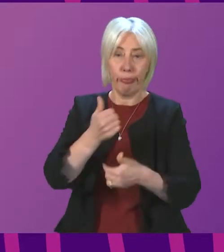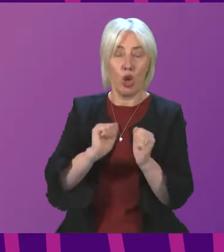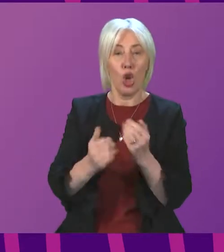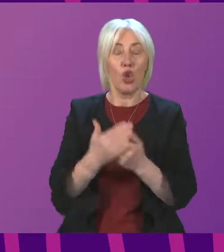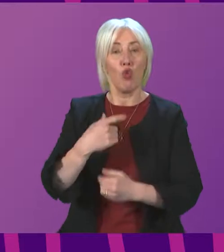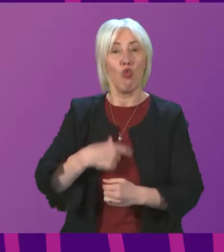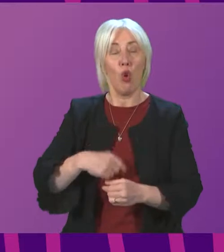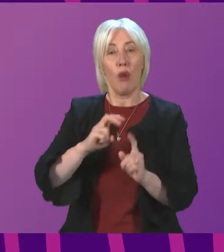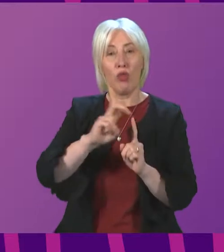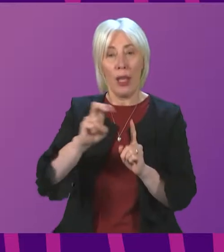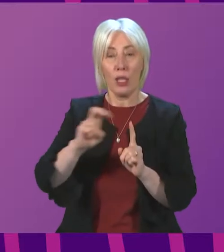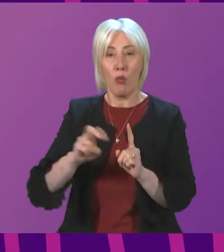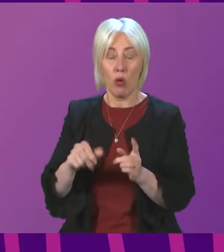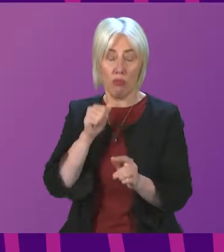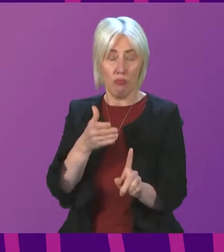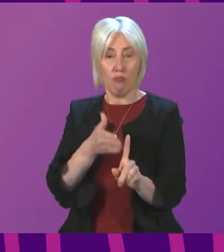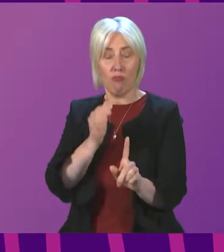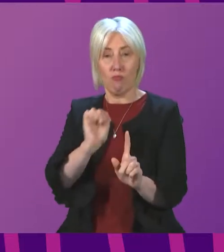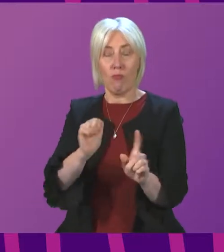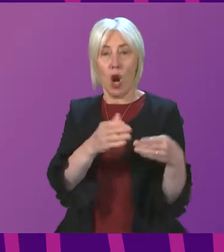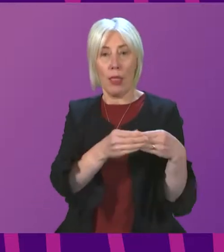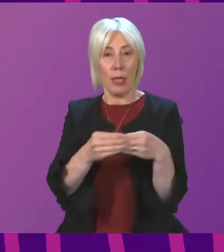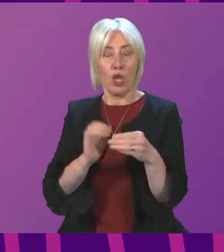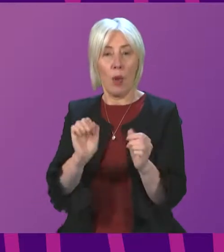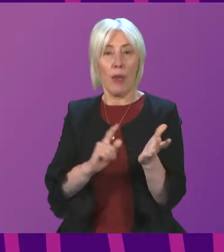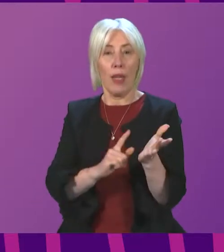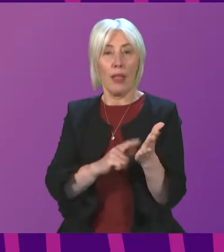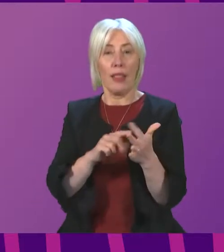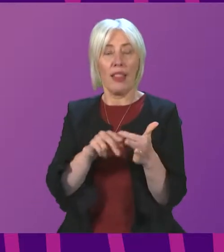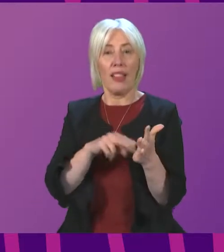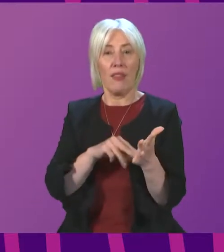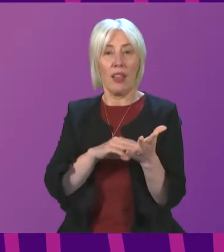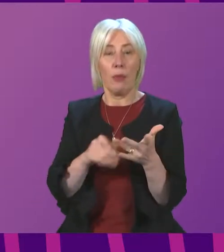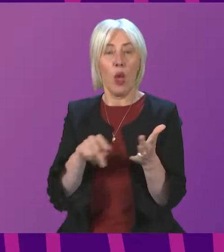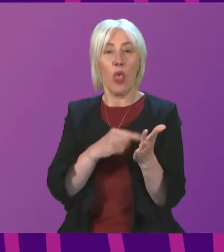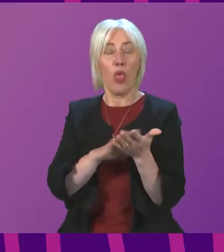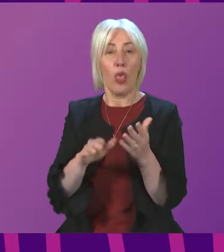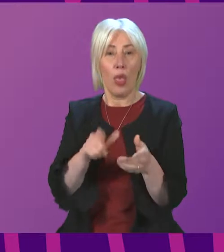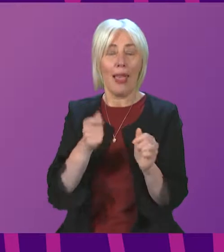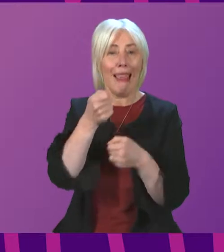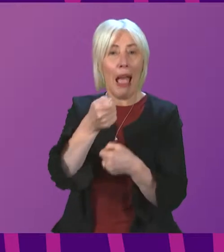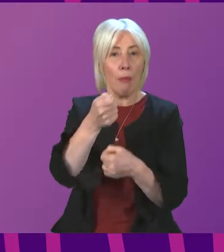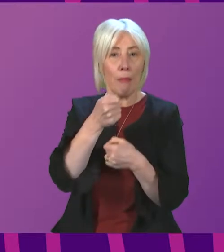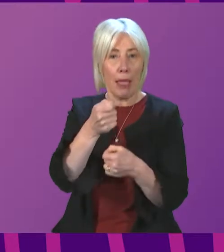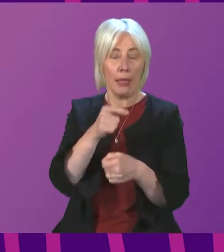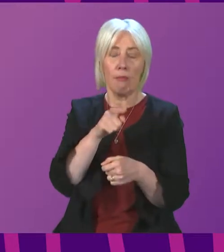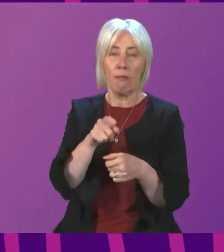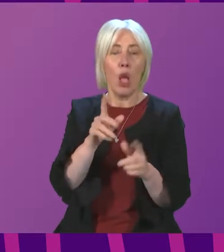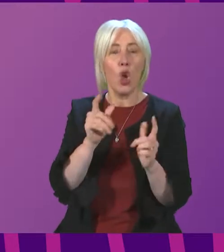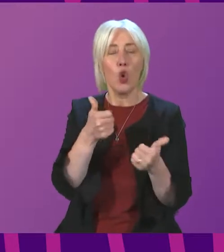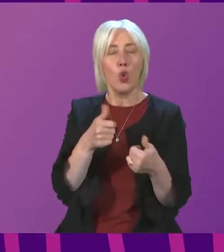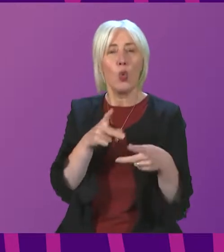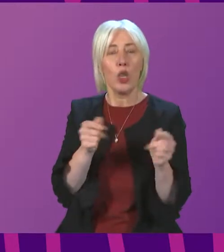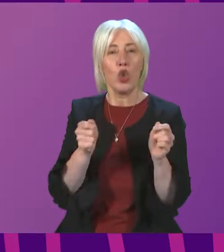I recognise her leadership in the Leave and Mouth Rail campaign. This is an opportunity for a change of approach on